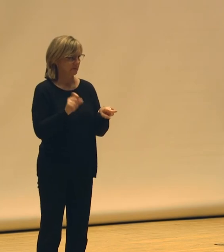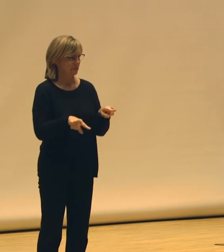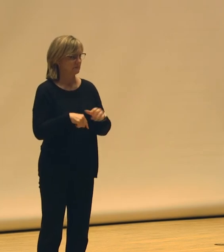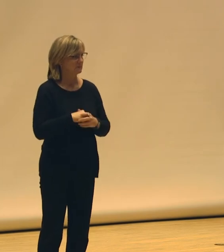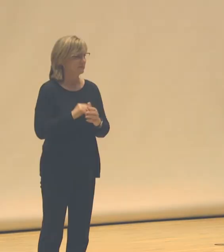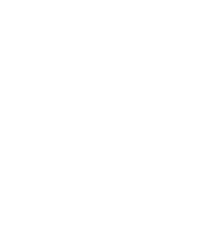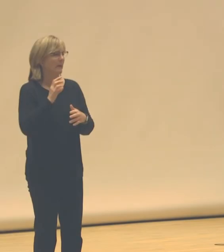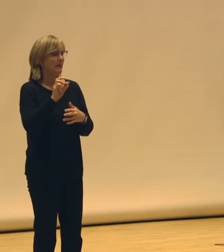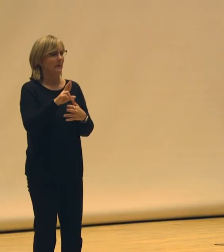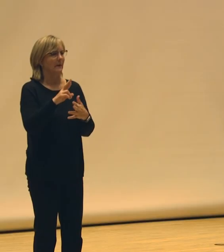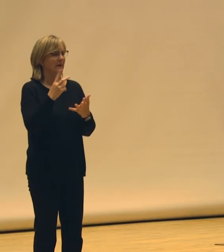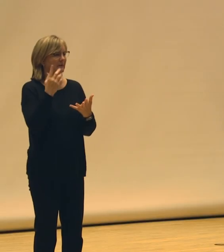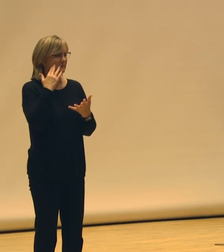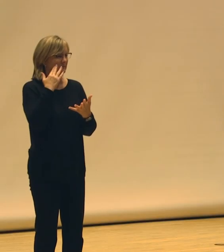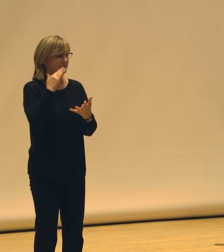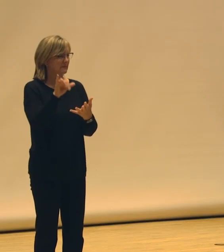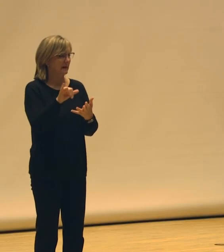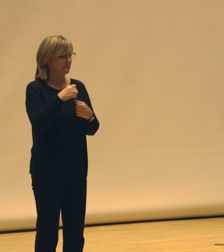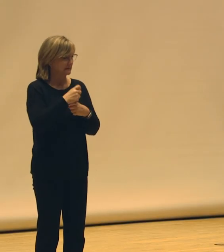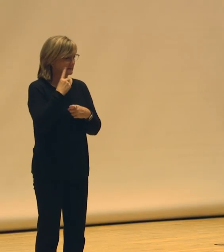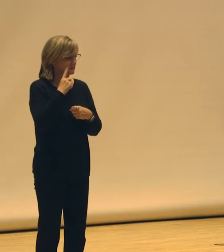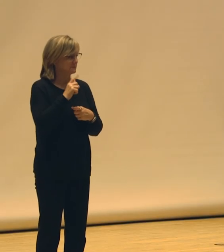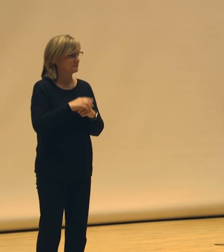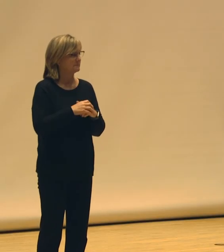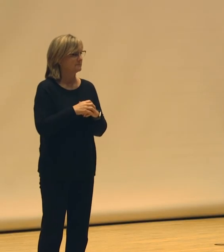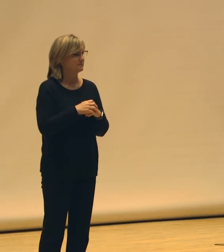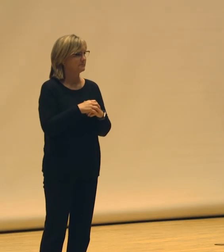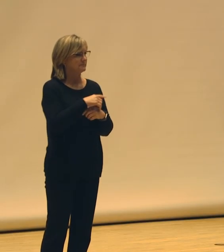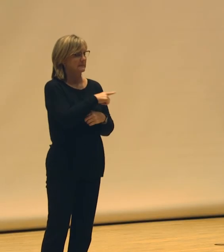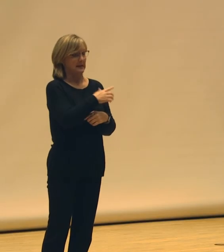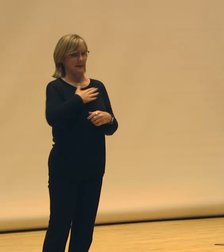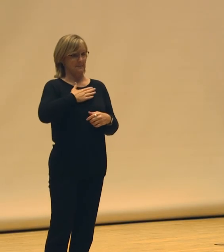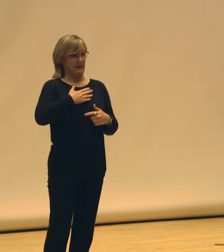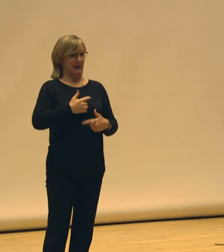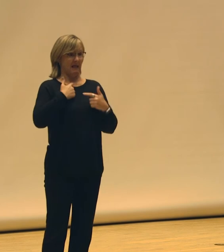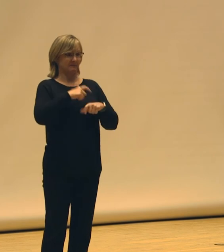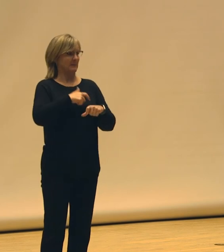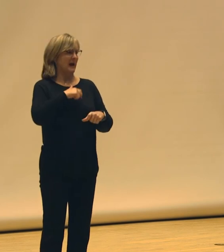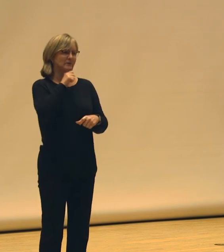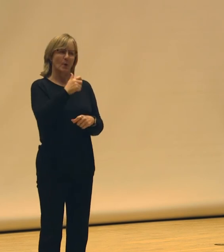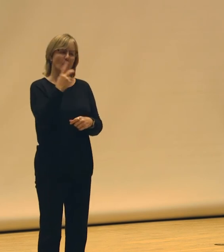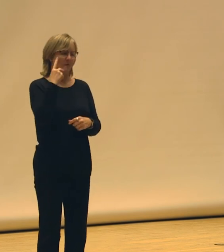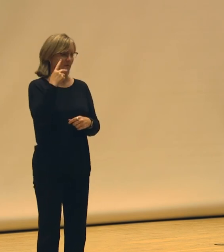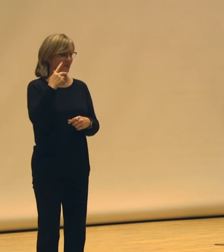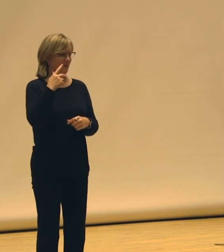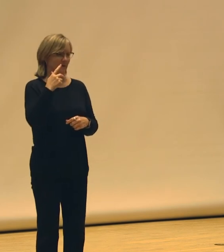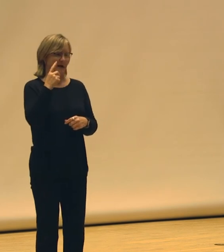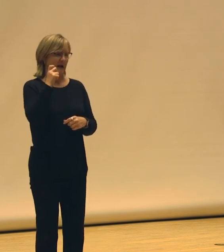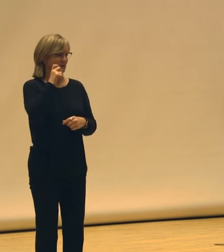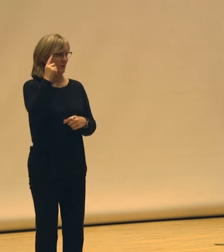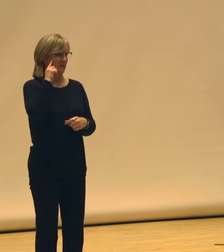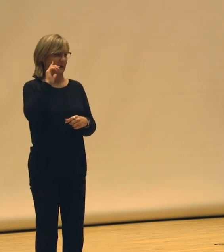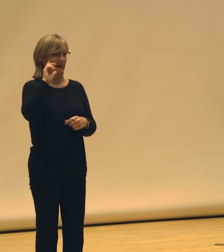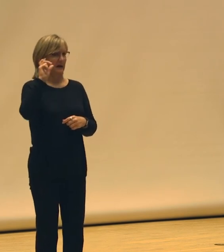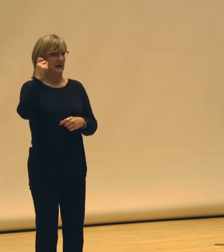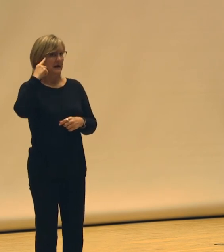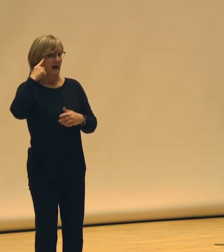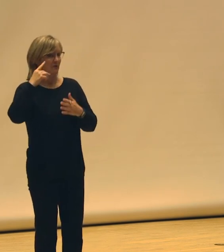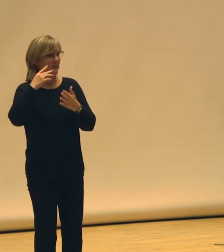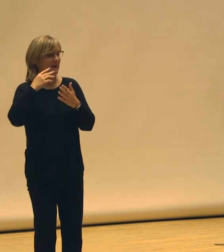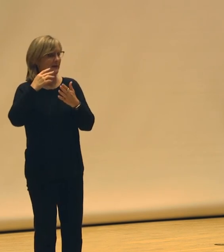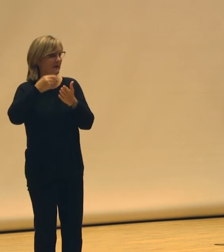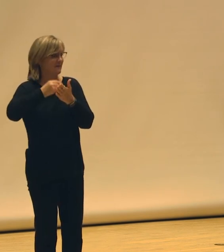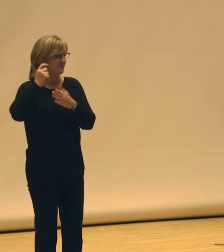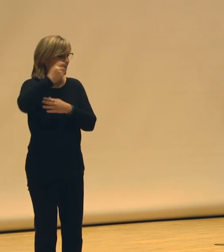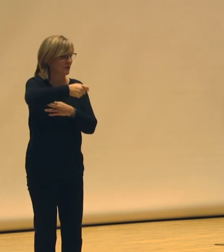Please. I don't think our, in my lifetime, I don't think I'll ever see our government funders, whether they're